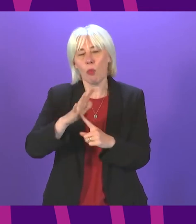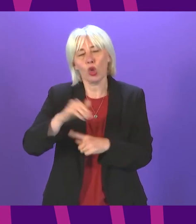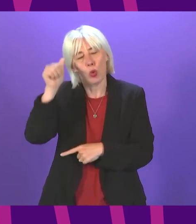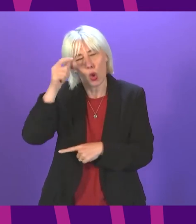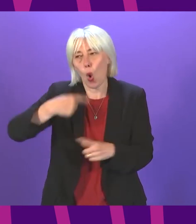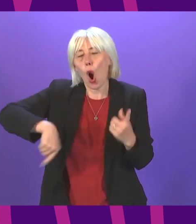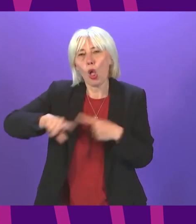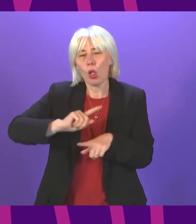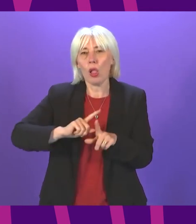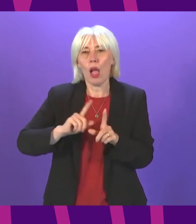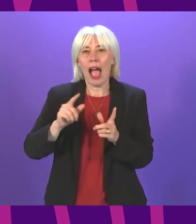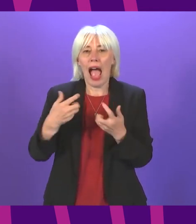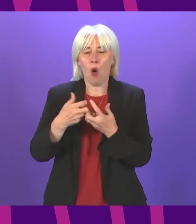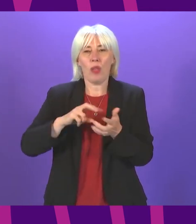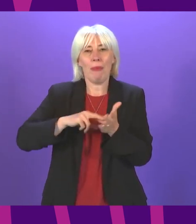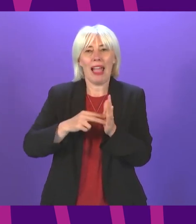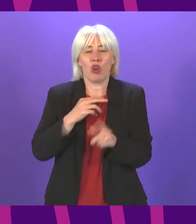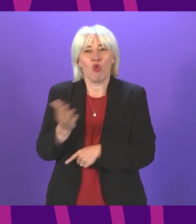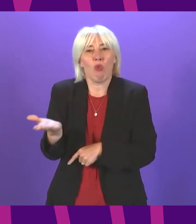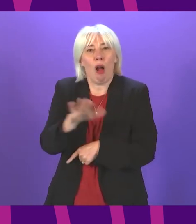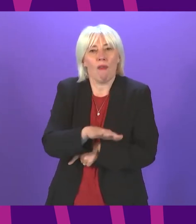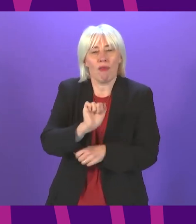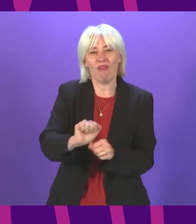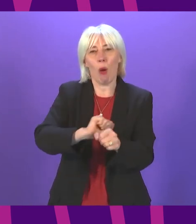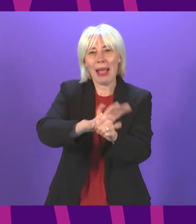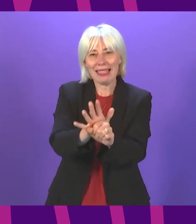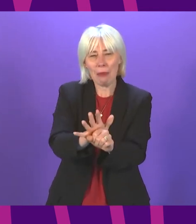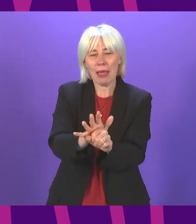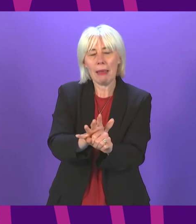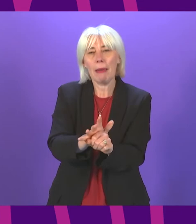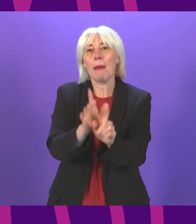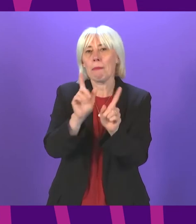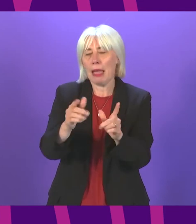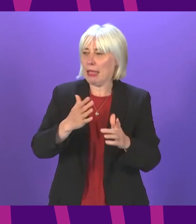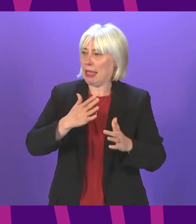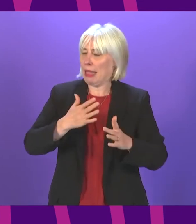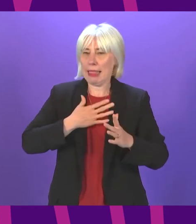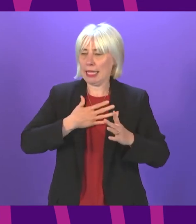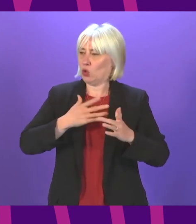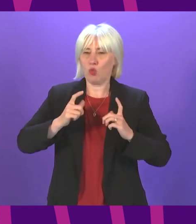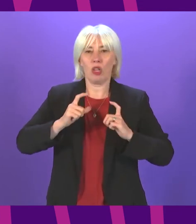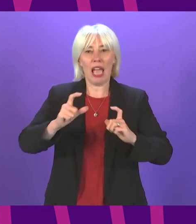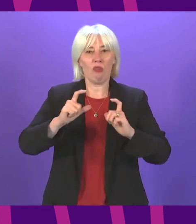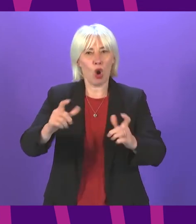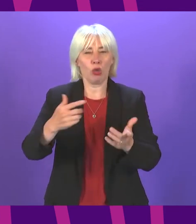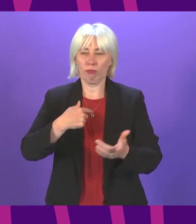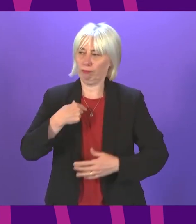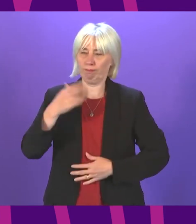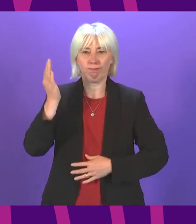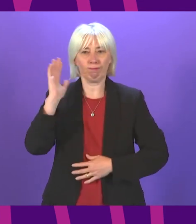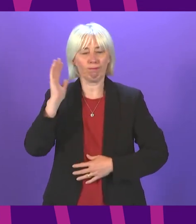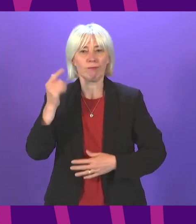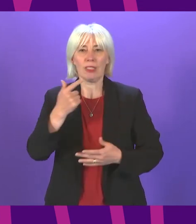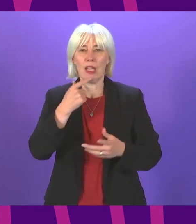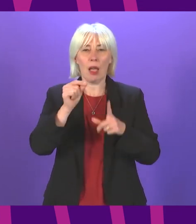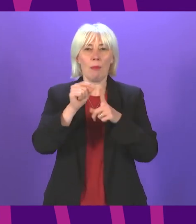as we are planning our recovery from this pandemic I would like to continue Poseidon Officer and talk about the